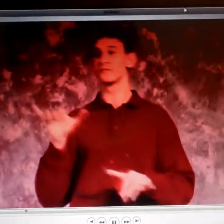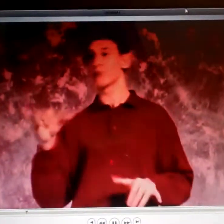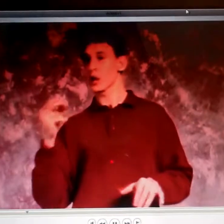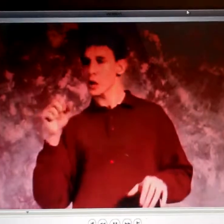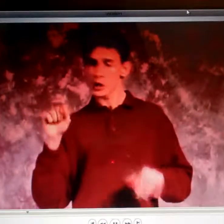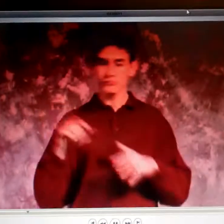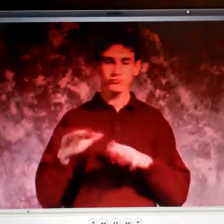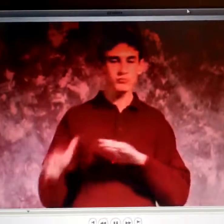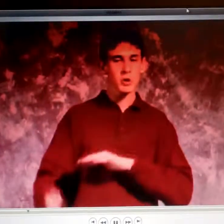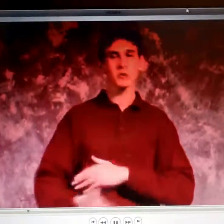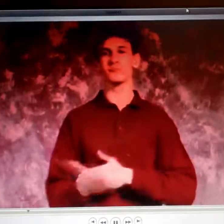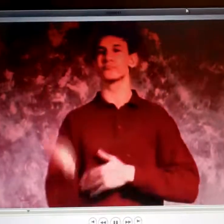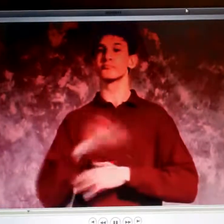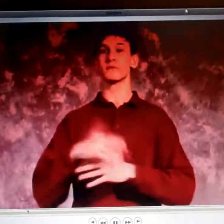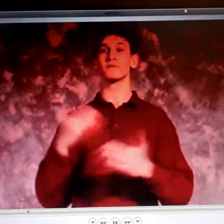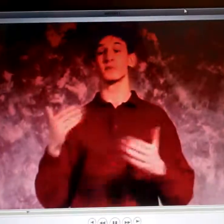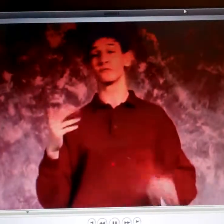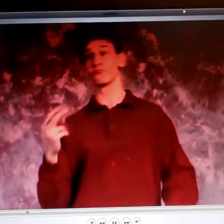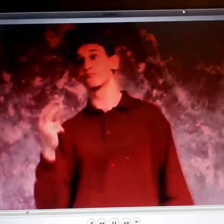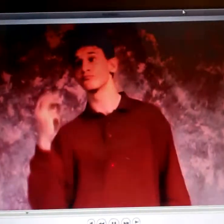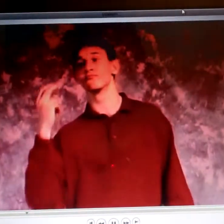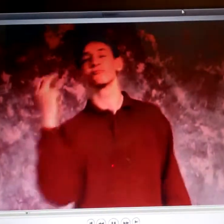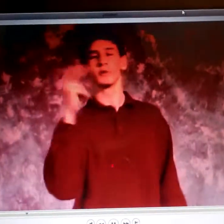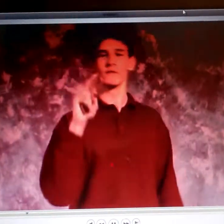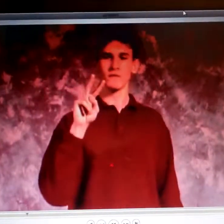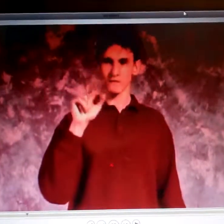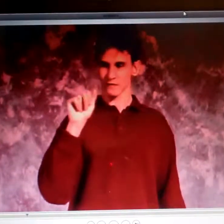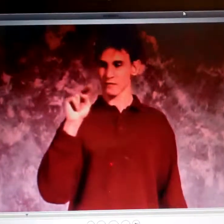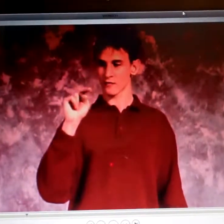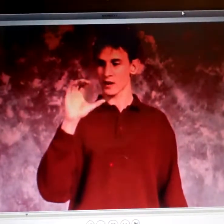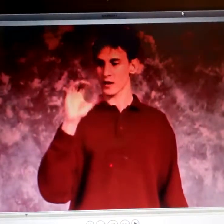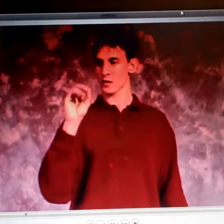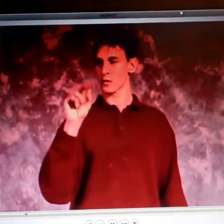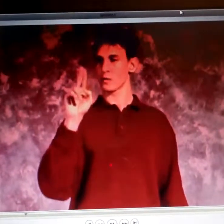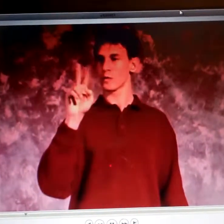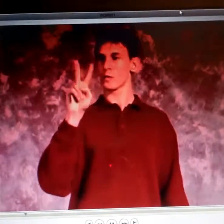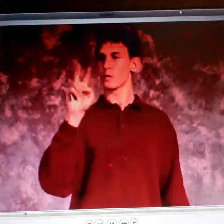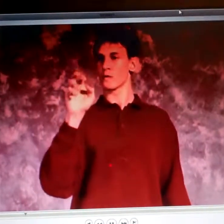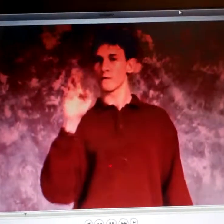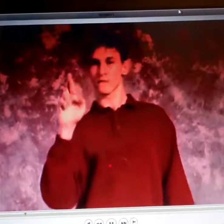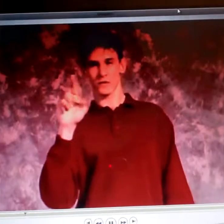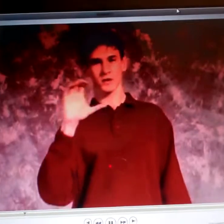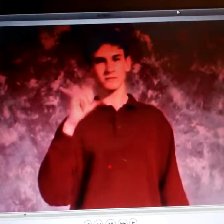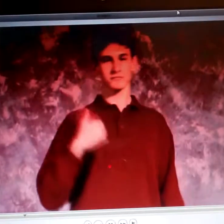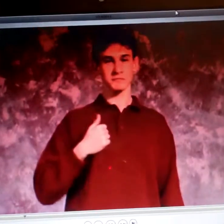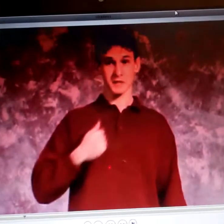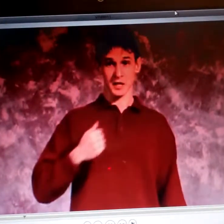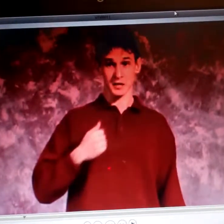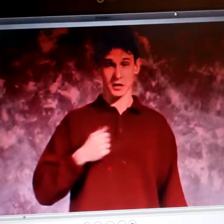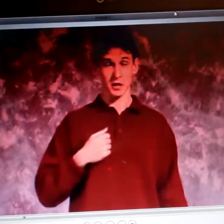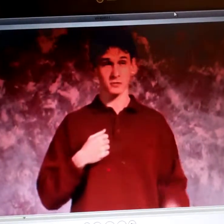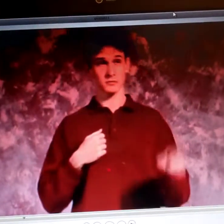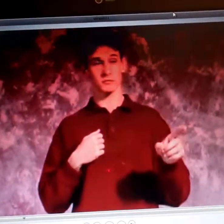deal. After Minnesota, I traveled day and night to Vancouver, Canada.